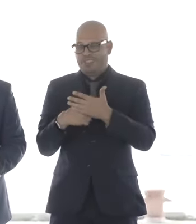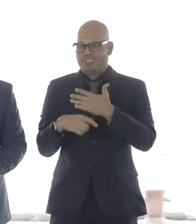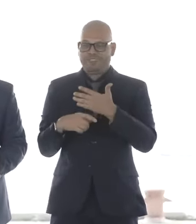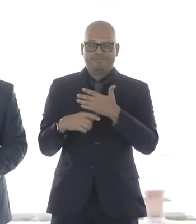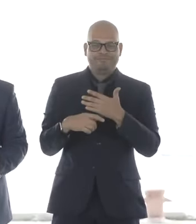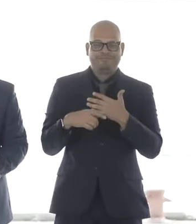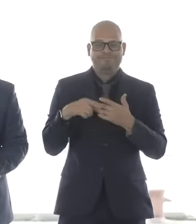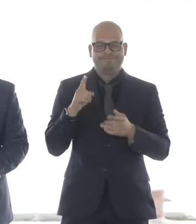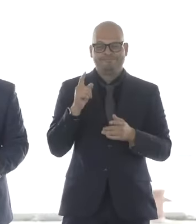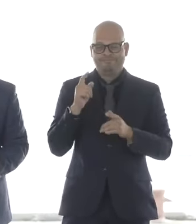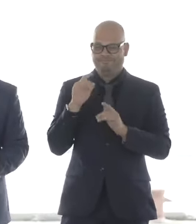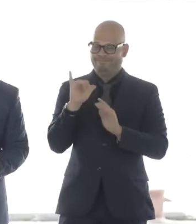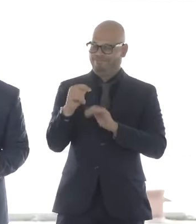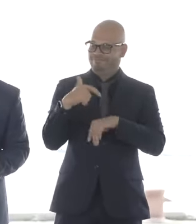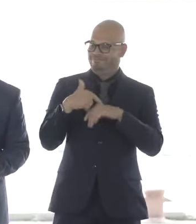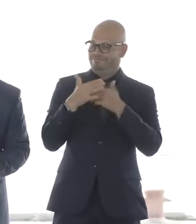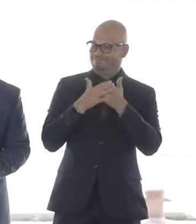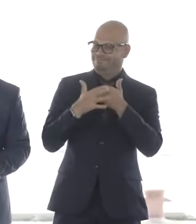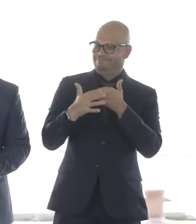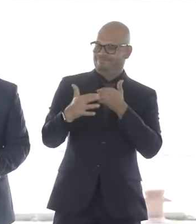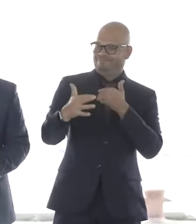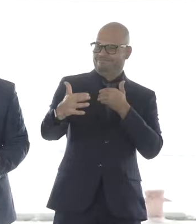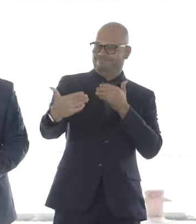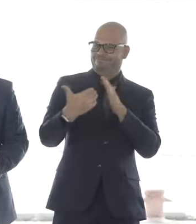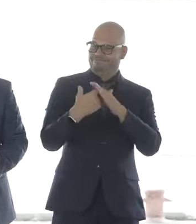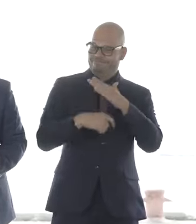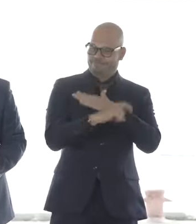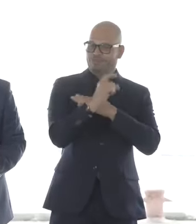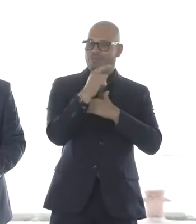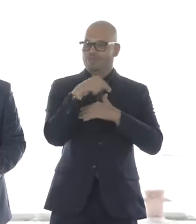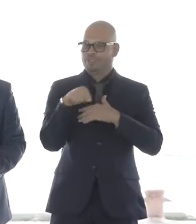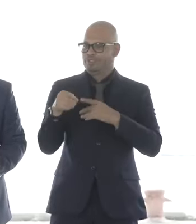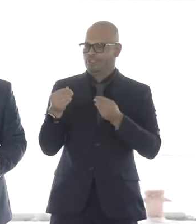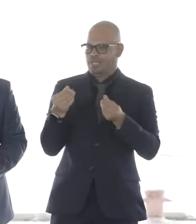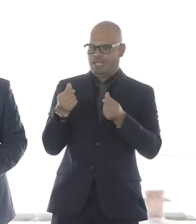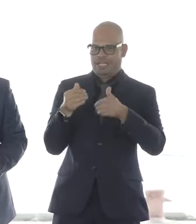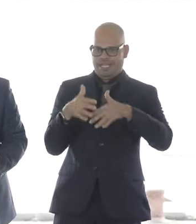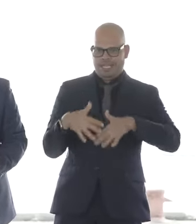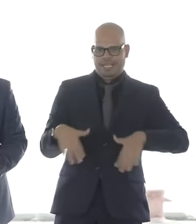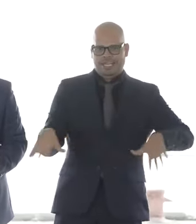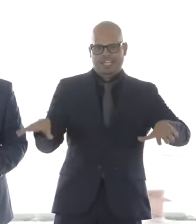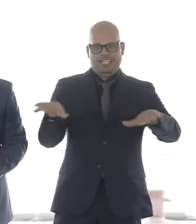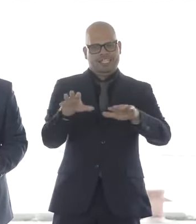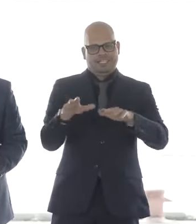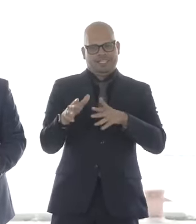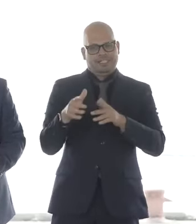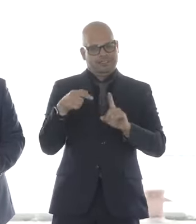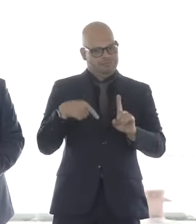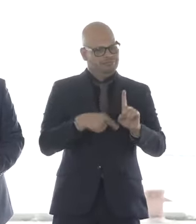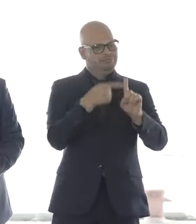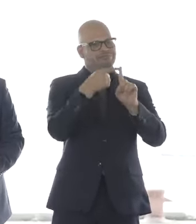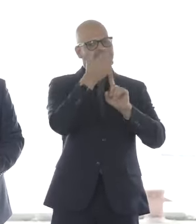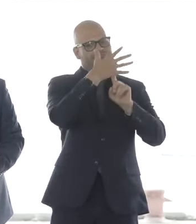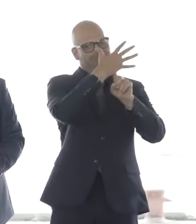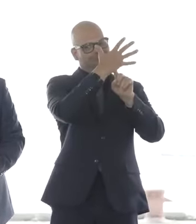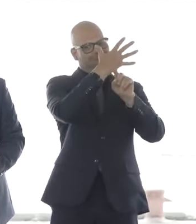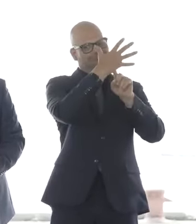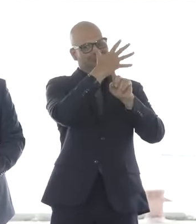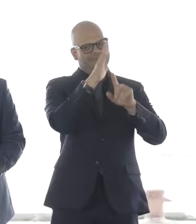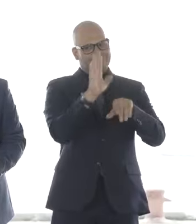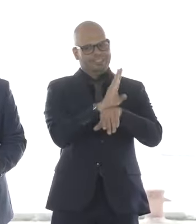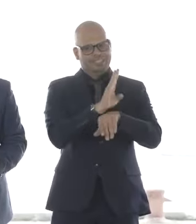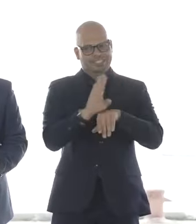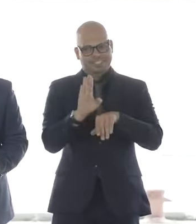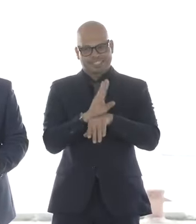as this marching yard to support the construction of the offshore wind industry on the coast of Salem, will create great,